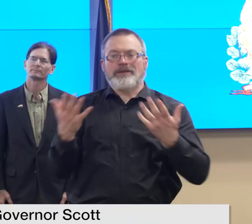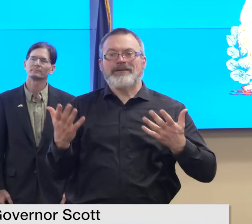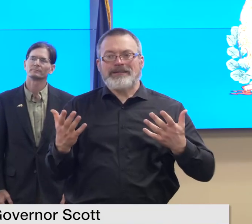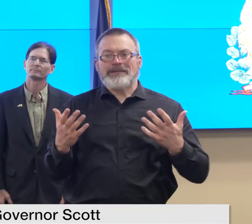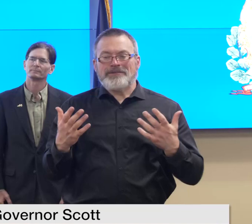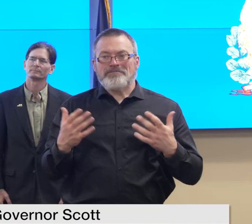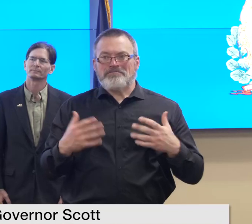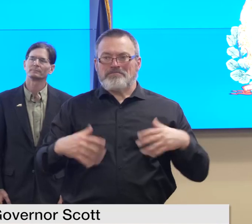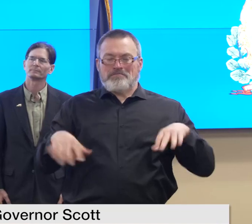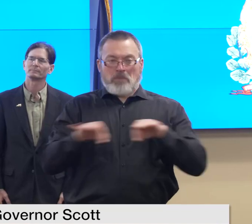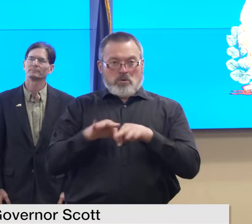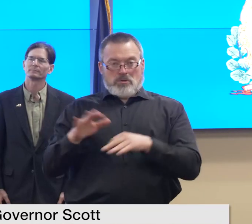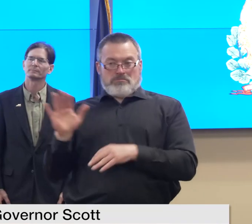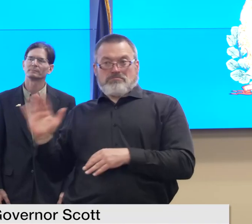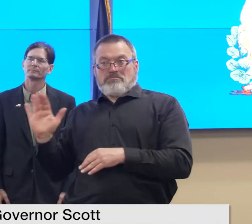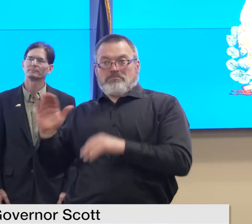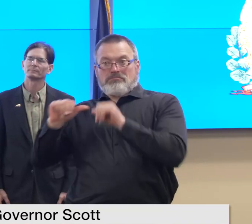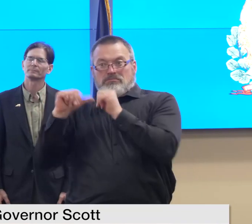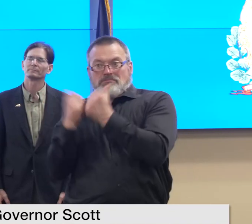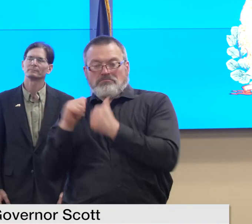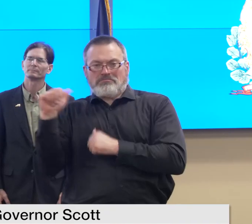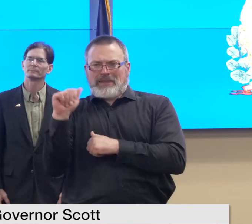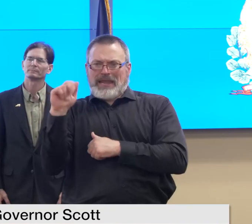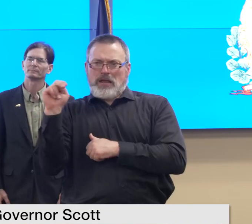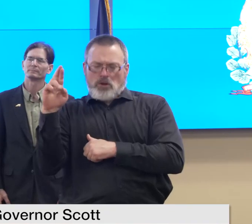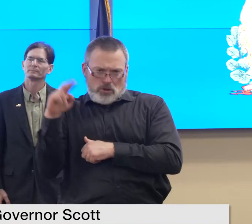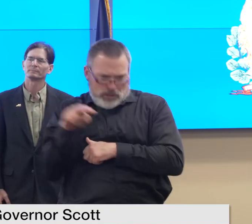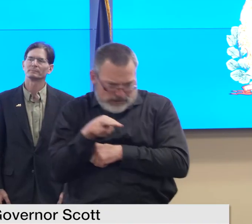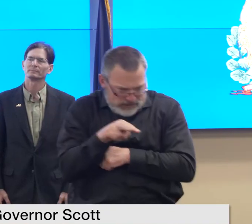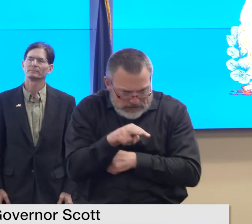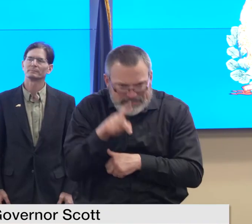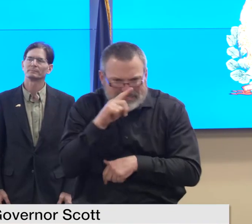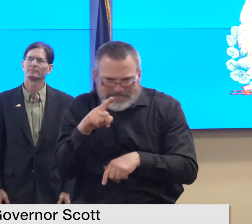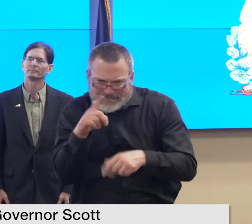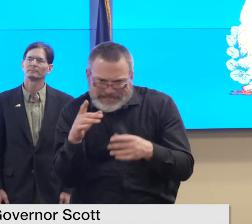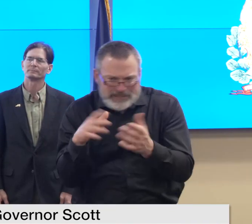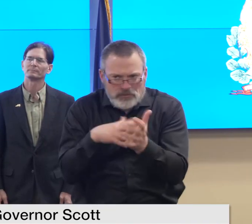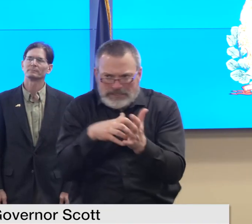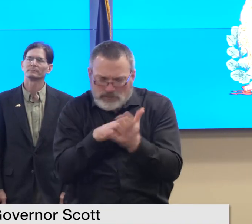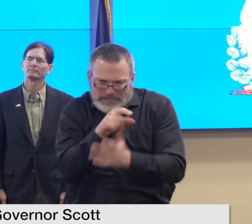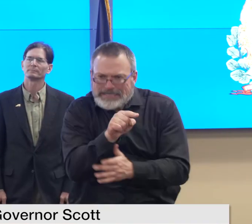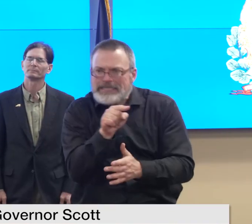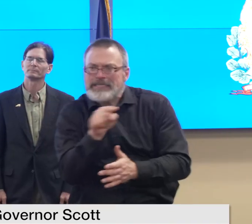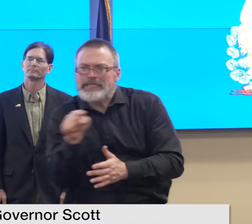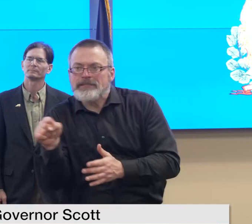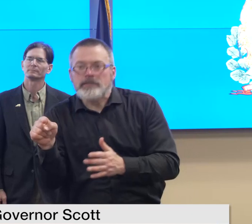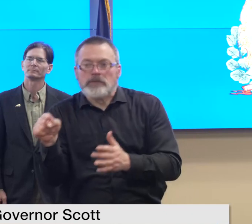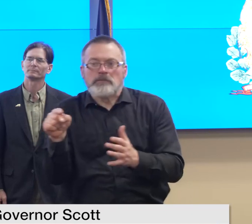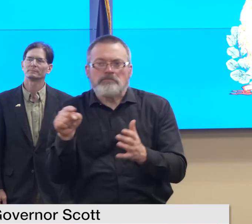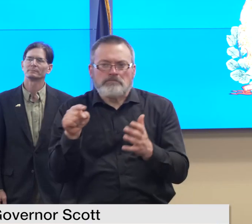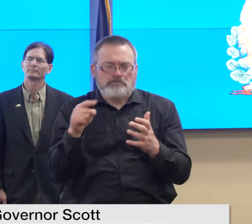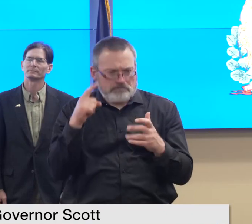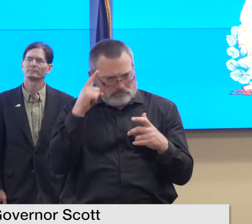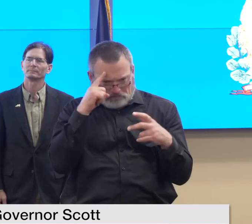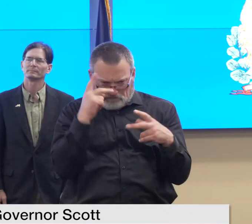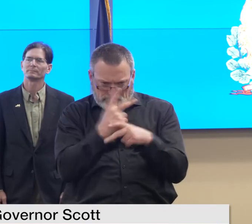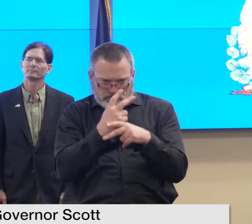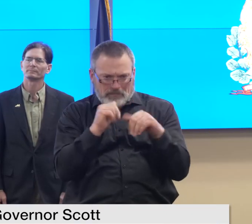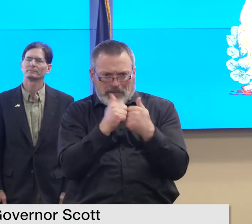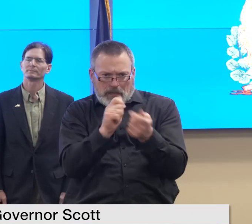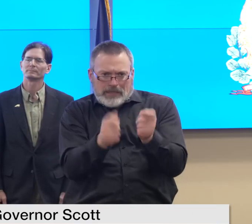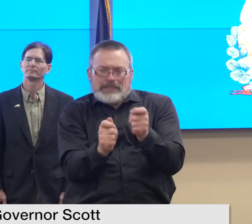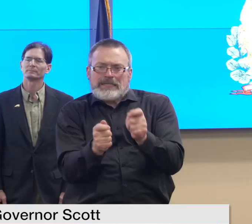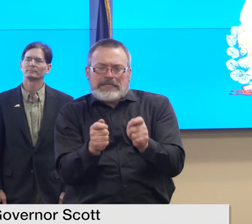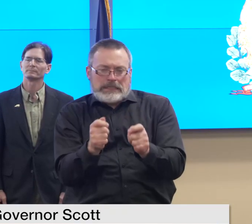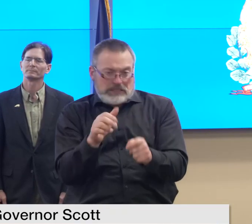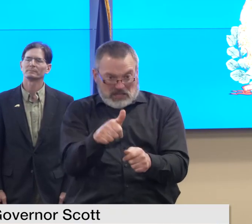are forming so that we can track patterns and when necessary monitor changes over time we've created